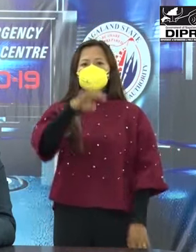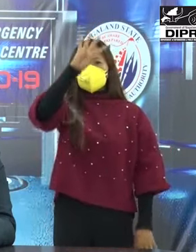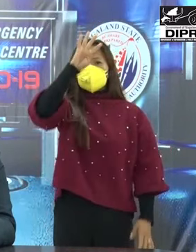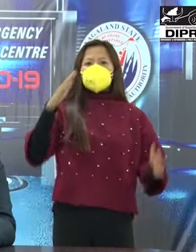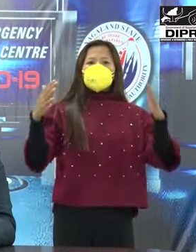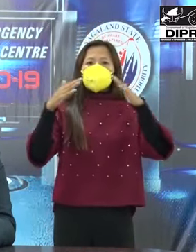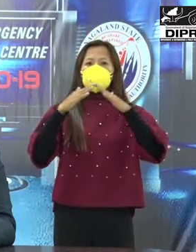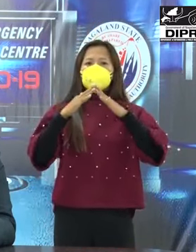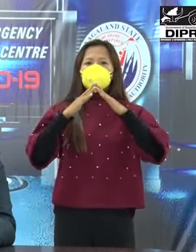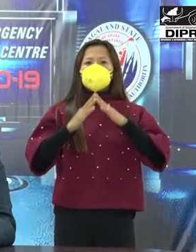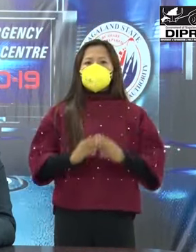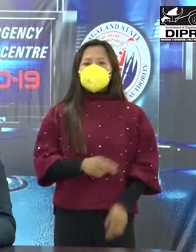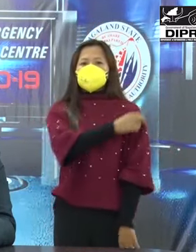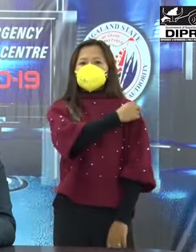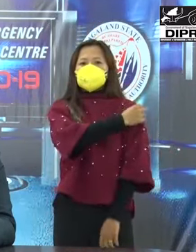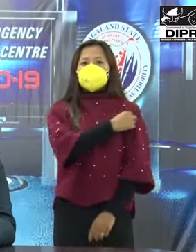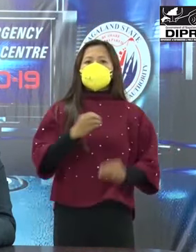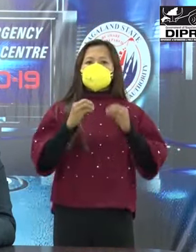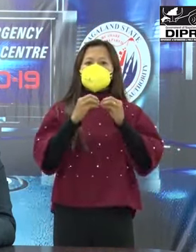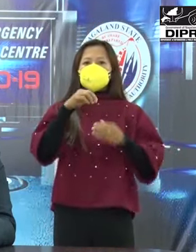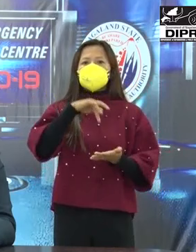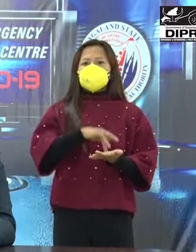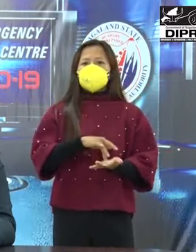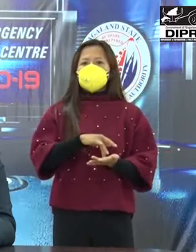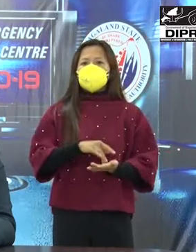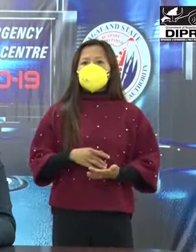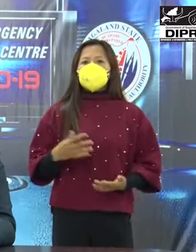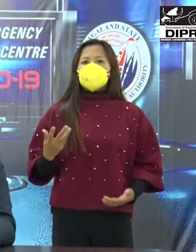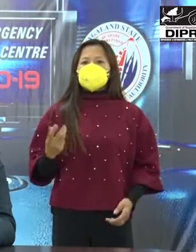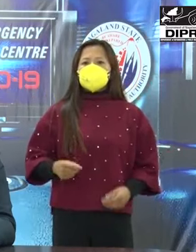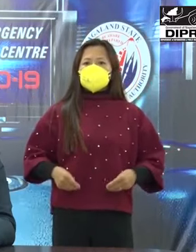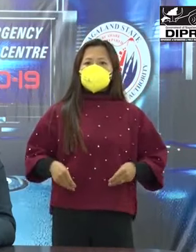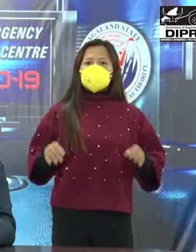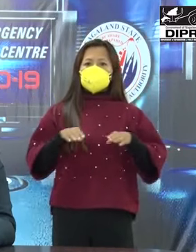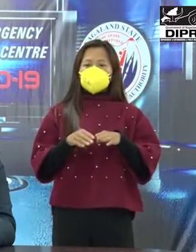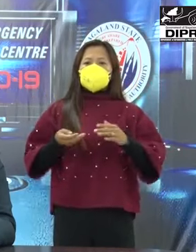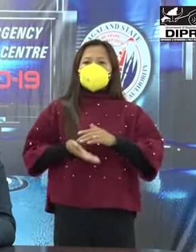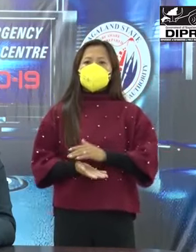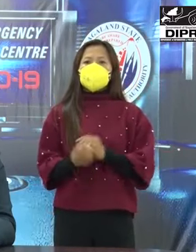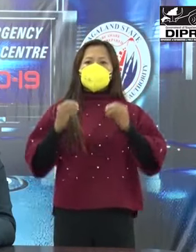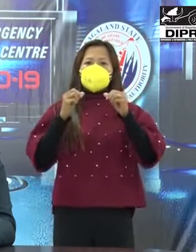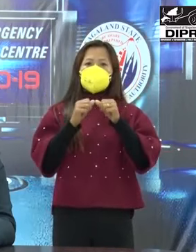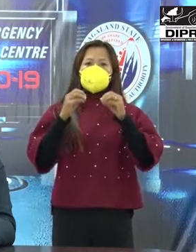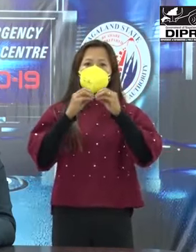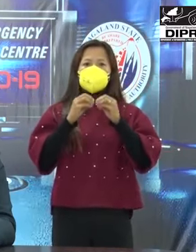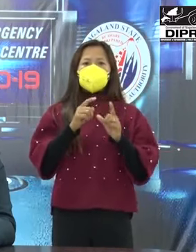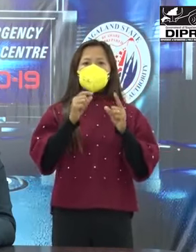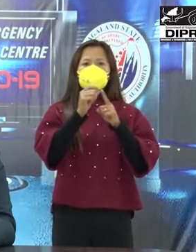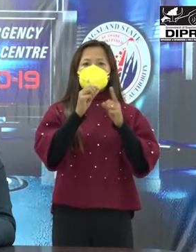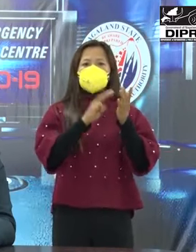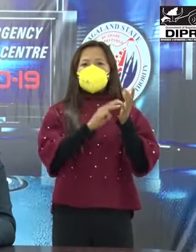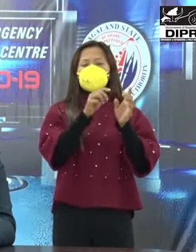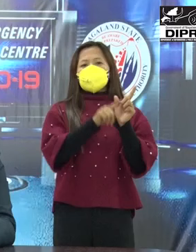which have already been empaneled under AB-PMGAY. In Dimapur so far,